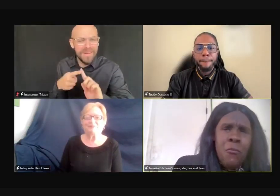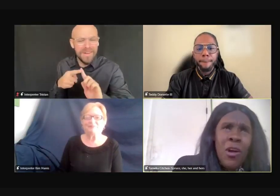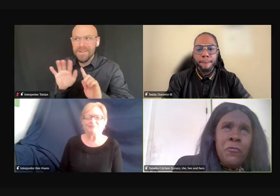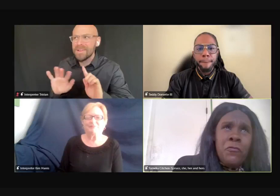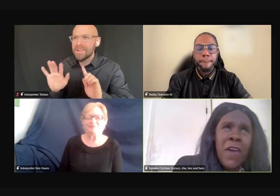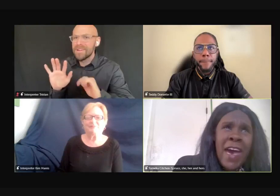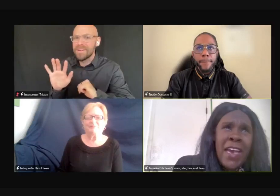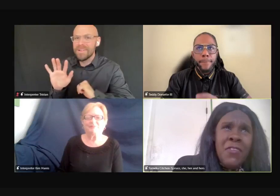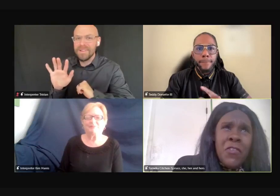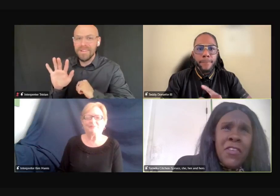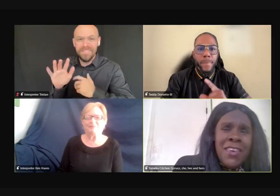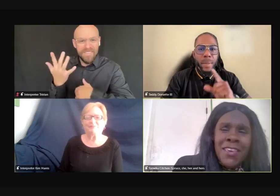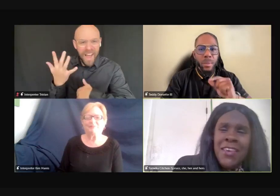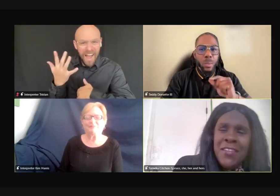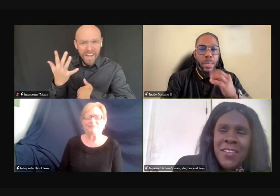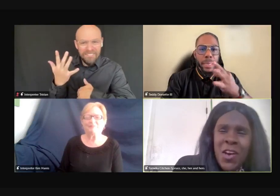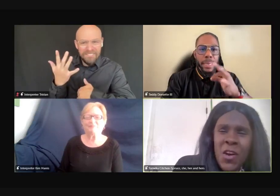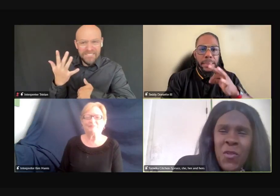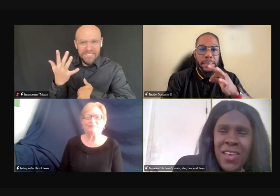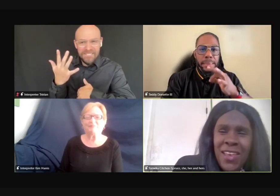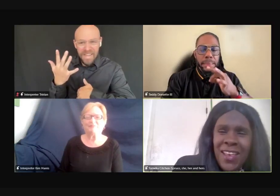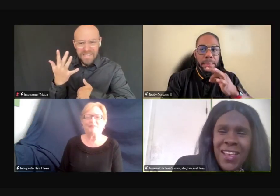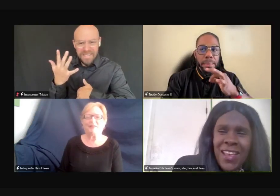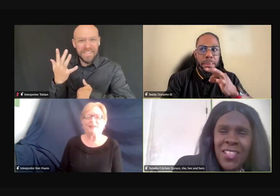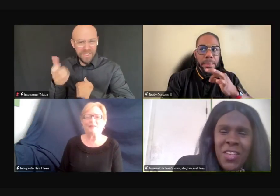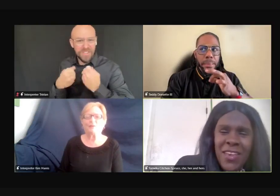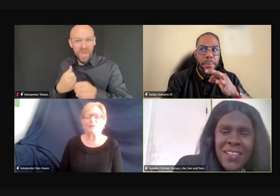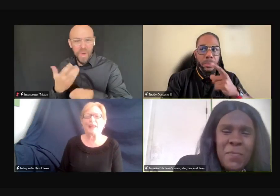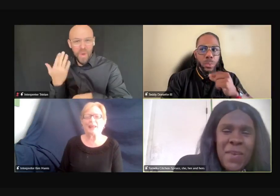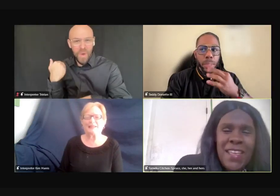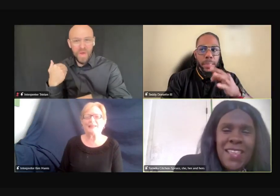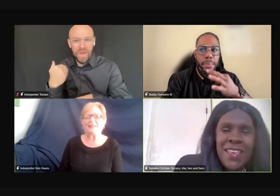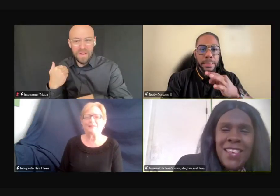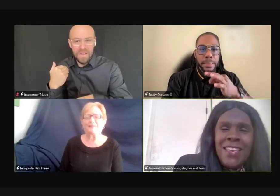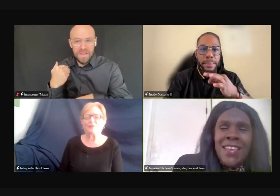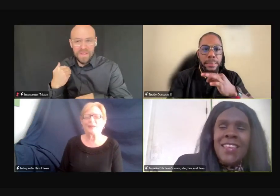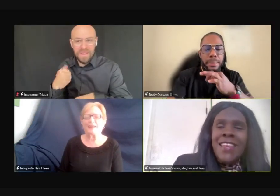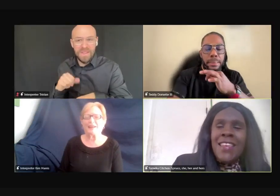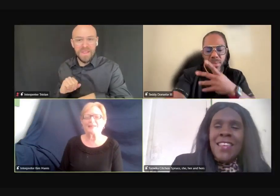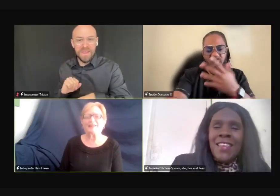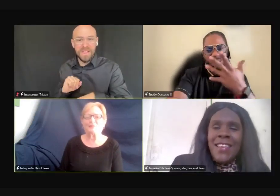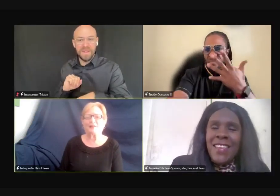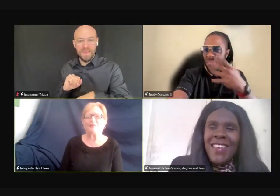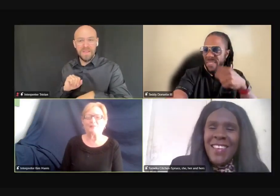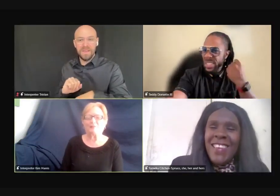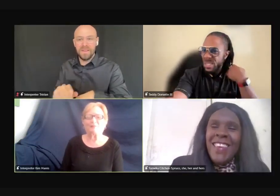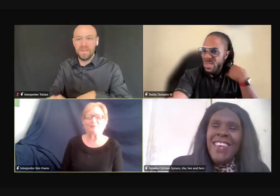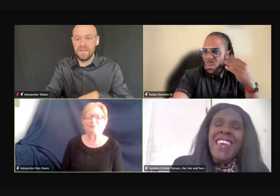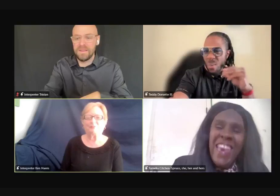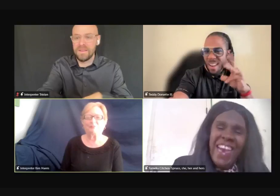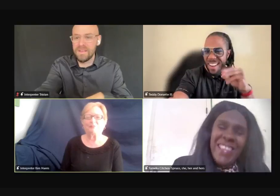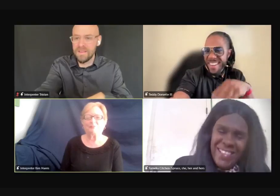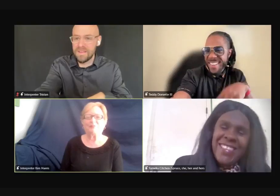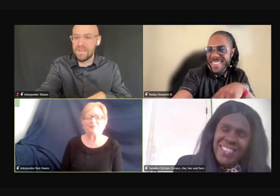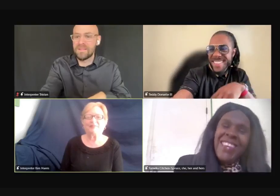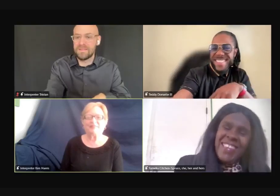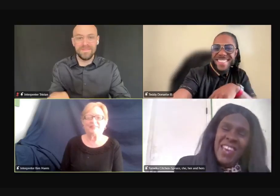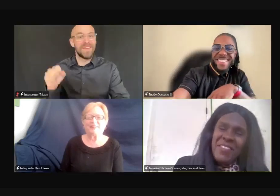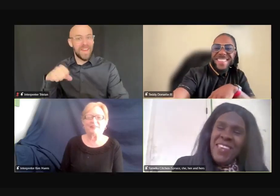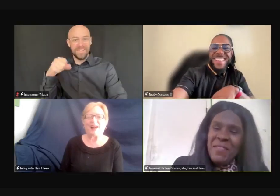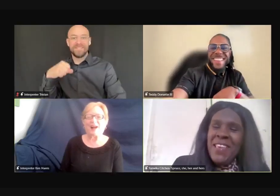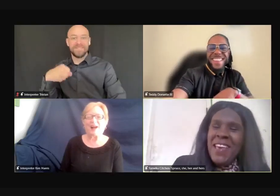what, five years ago? How long has it been? 2019, I believe. Yeah.